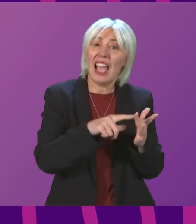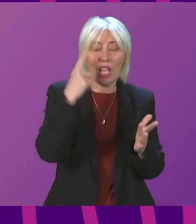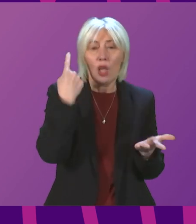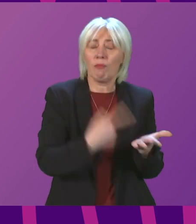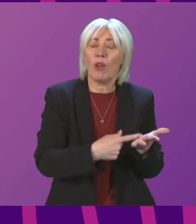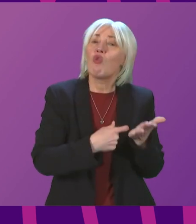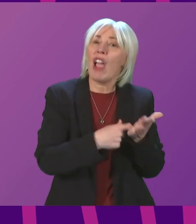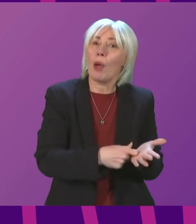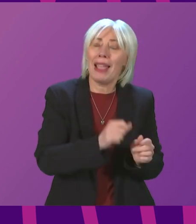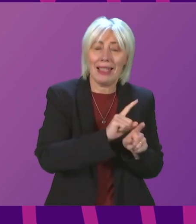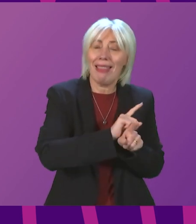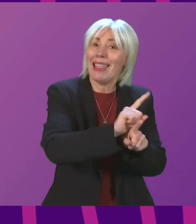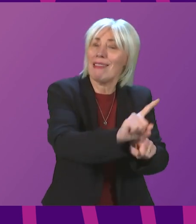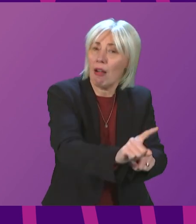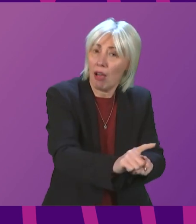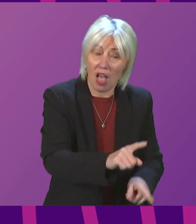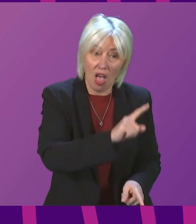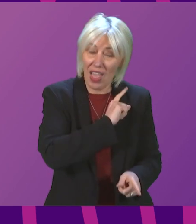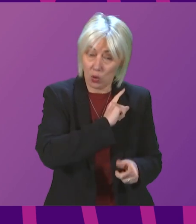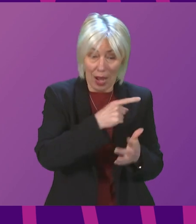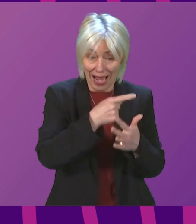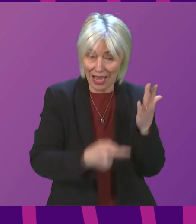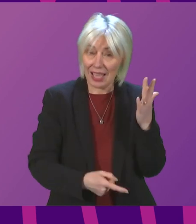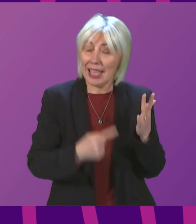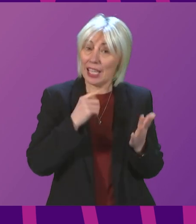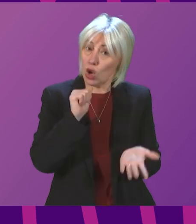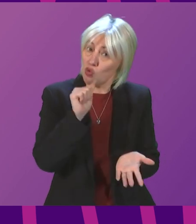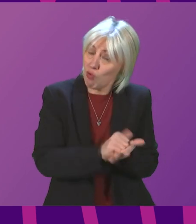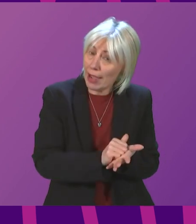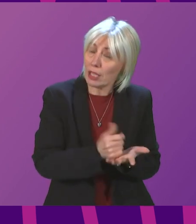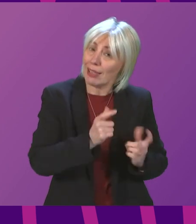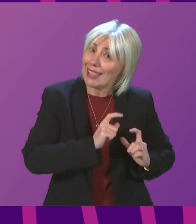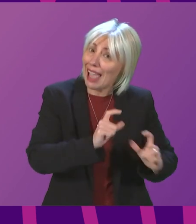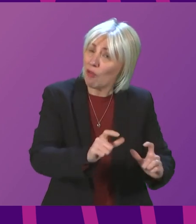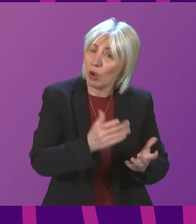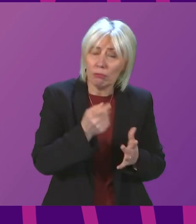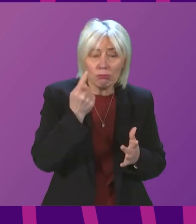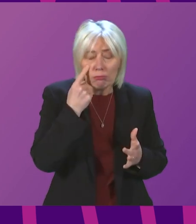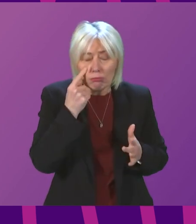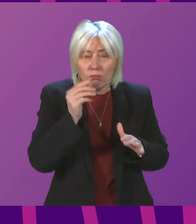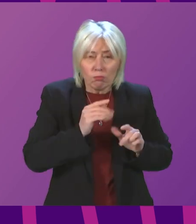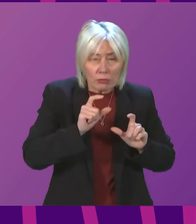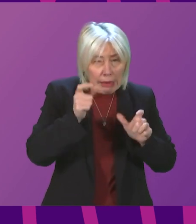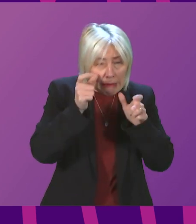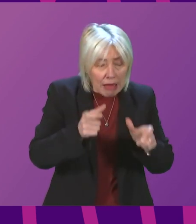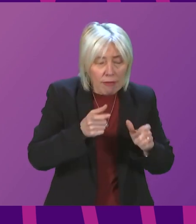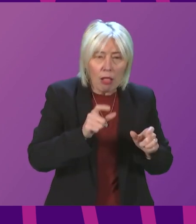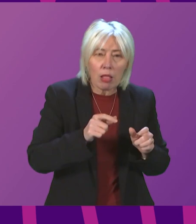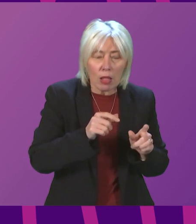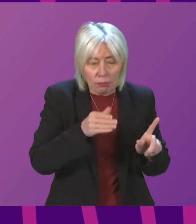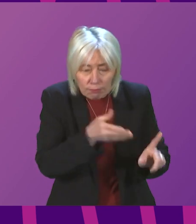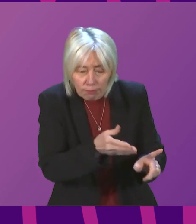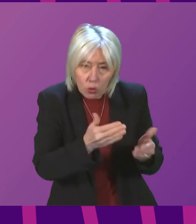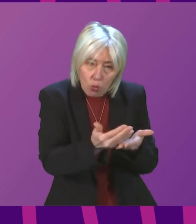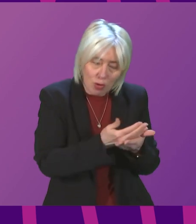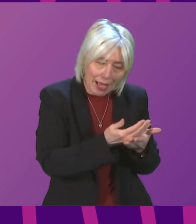later stage. These are all the reasons why it is right to continue to take a precautionary approach to the protection of